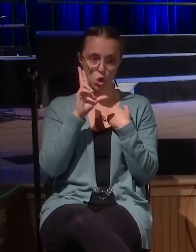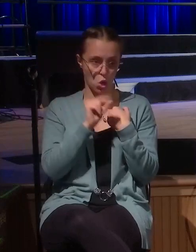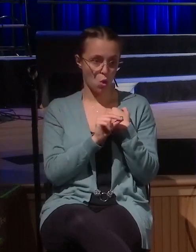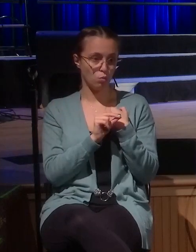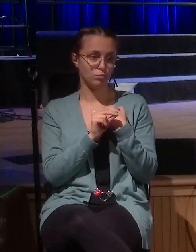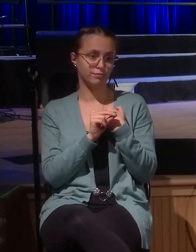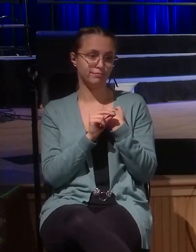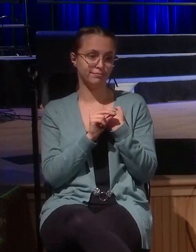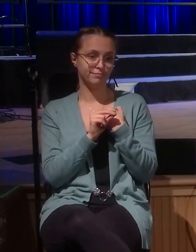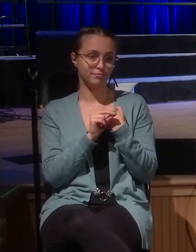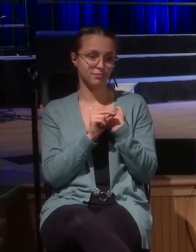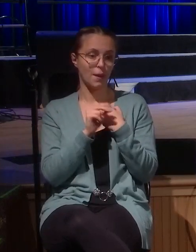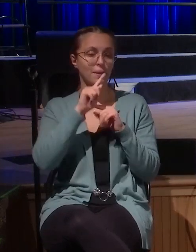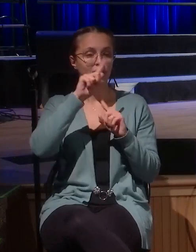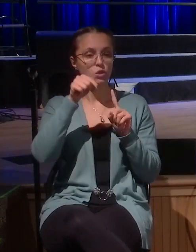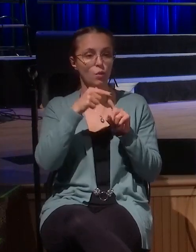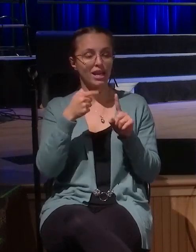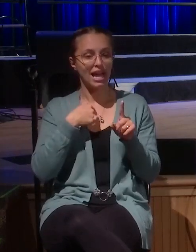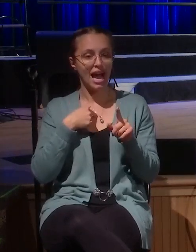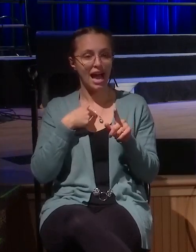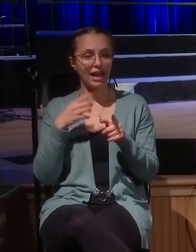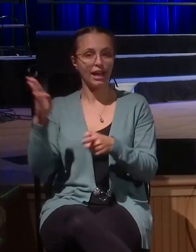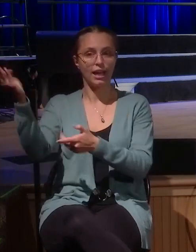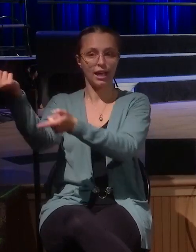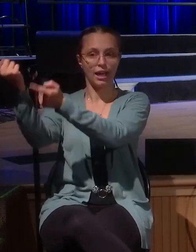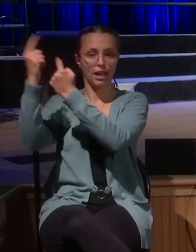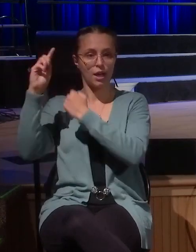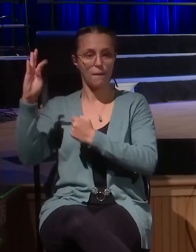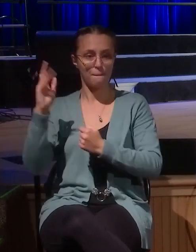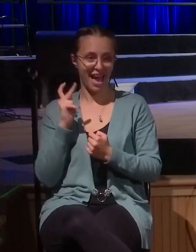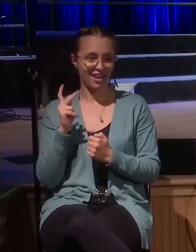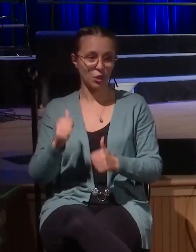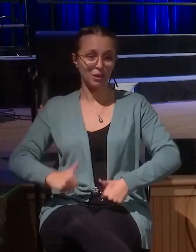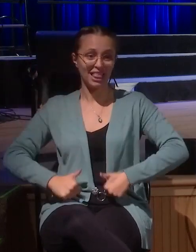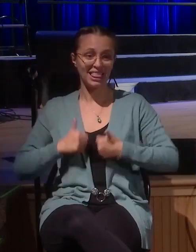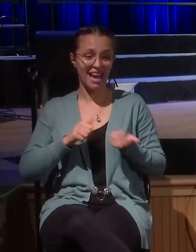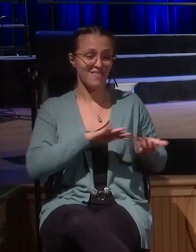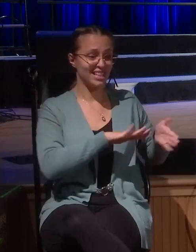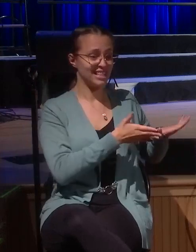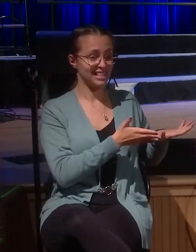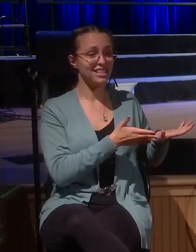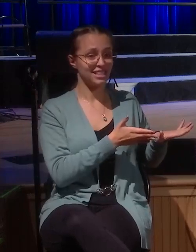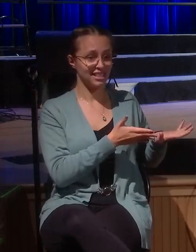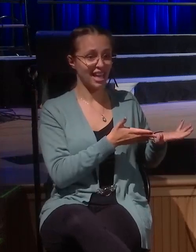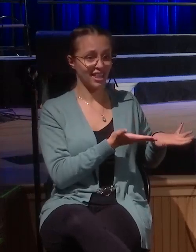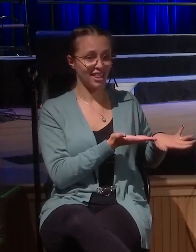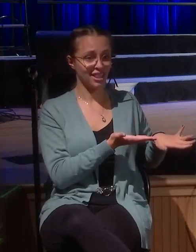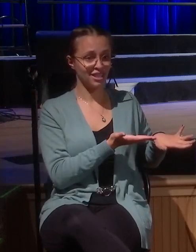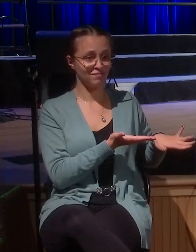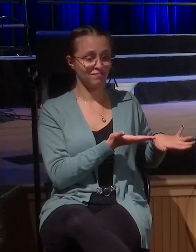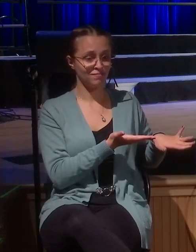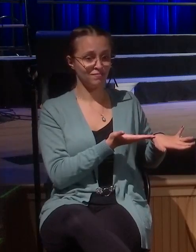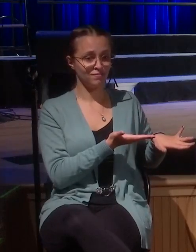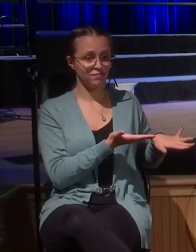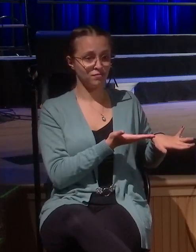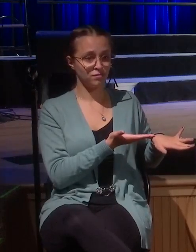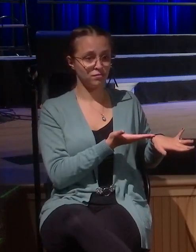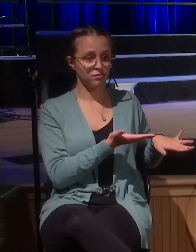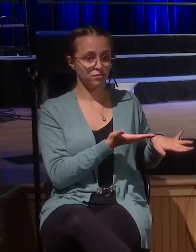Because when I return, there's going to be life and death consequences. The servant, I believe, still keeps his servanthood. He's still a child of the